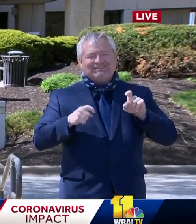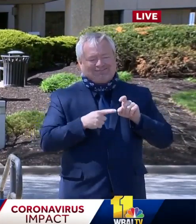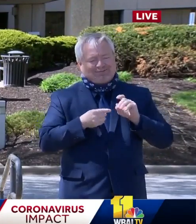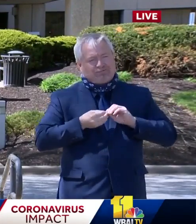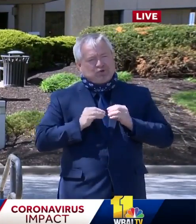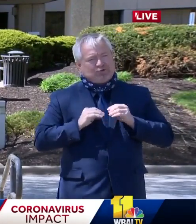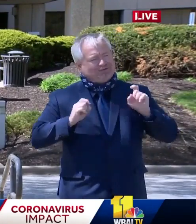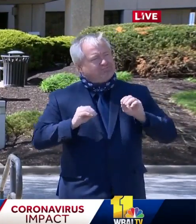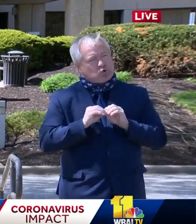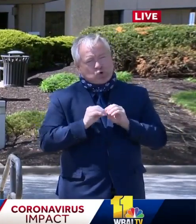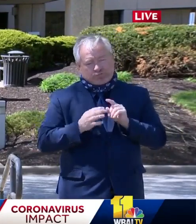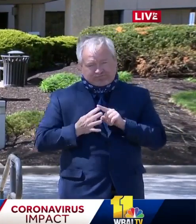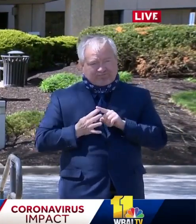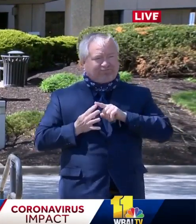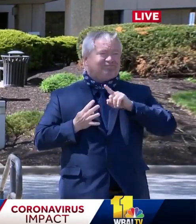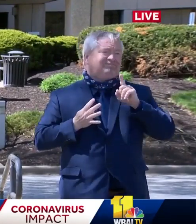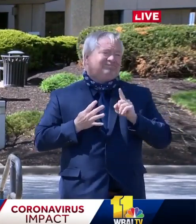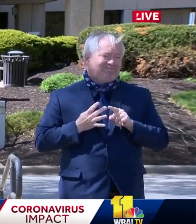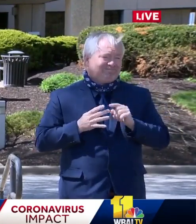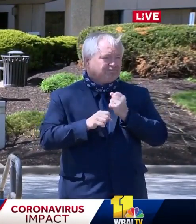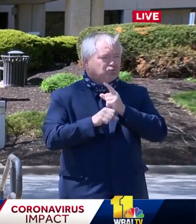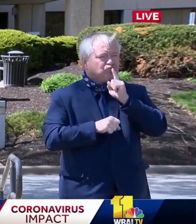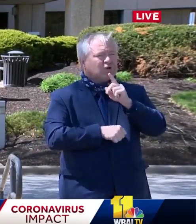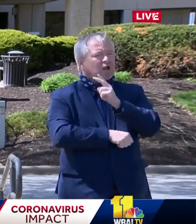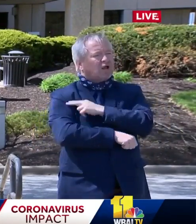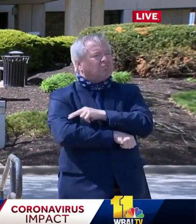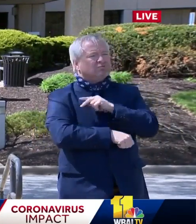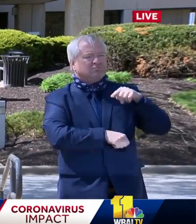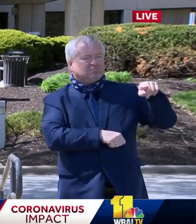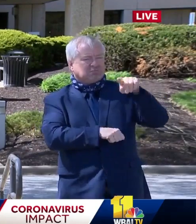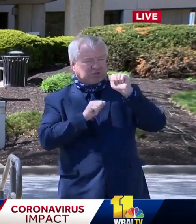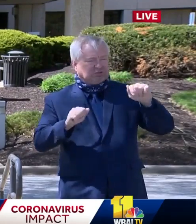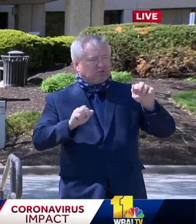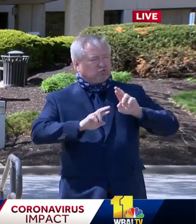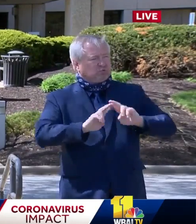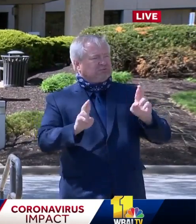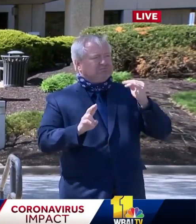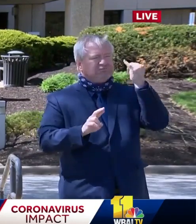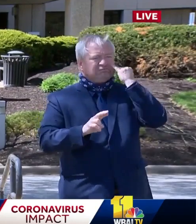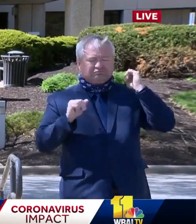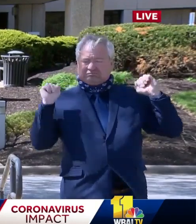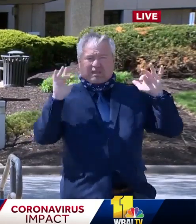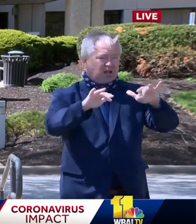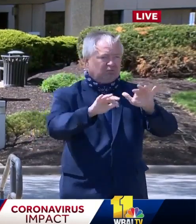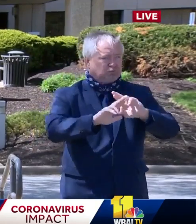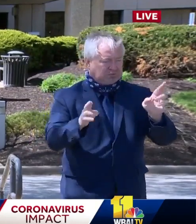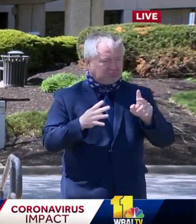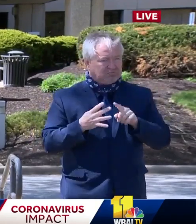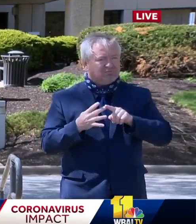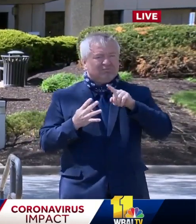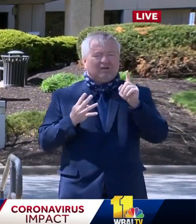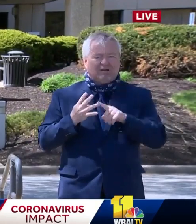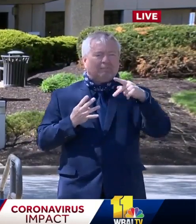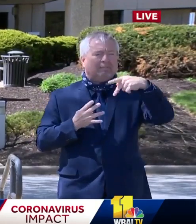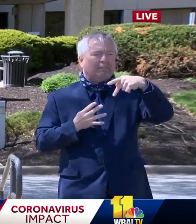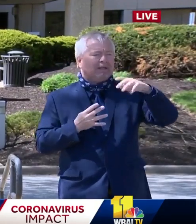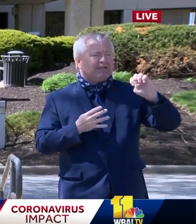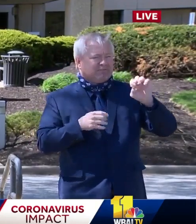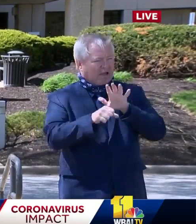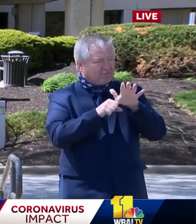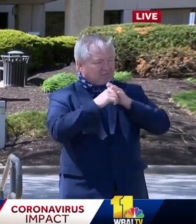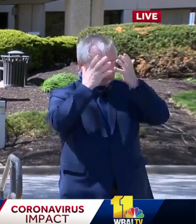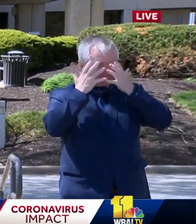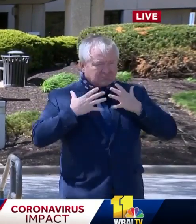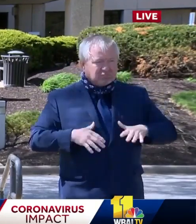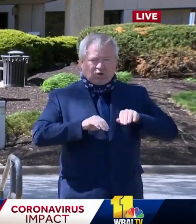increasing hospital surge capacity. Third, increased supply of PPE. And fourth, a robust